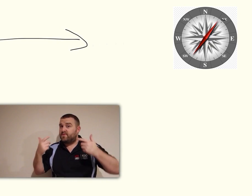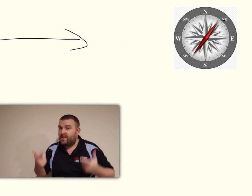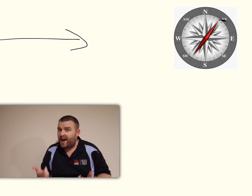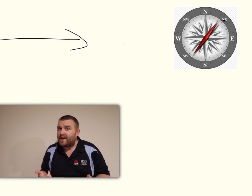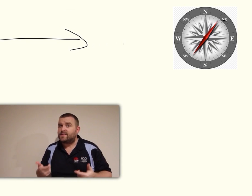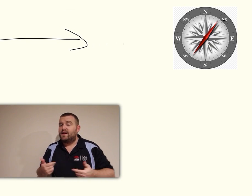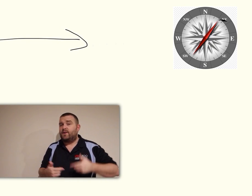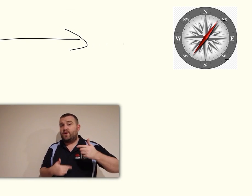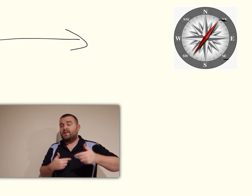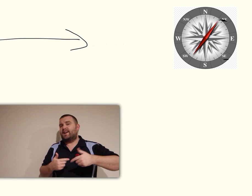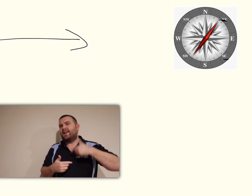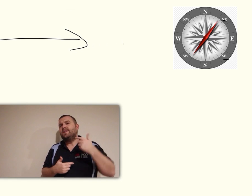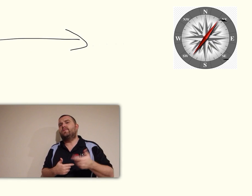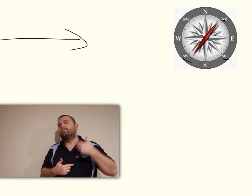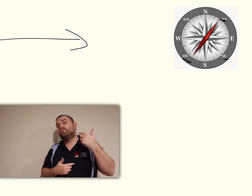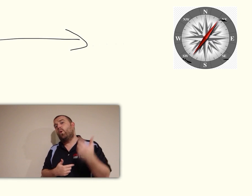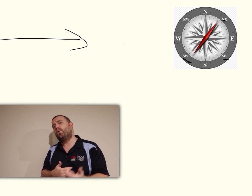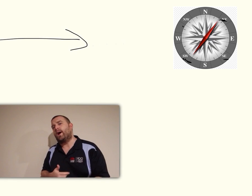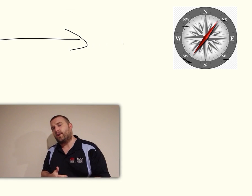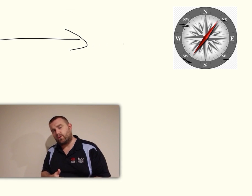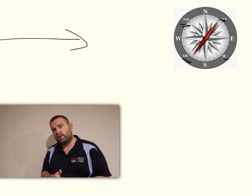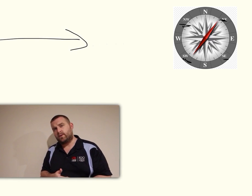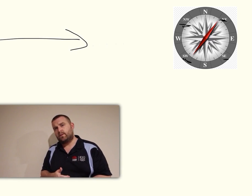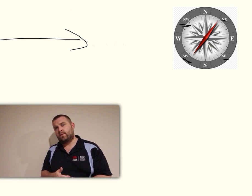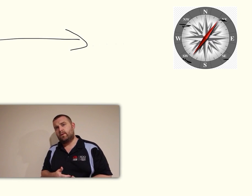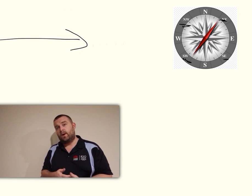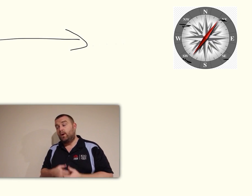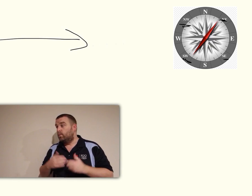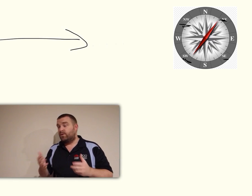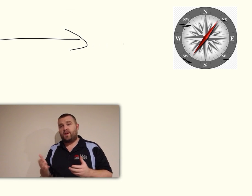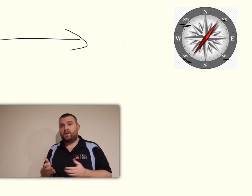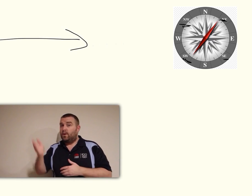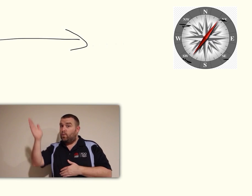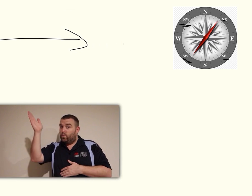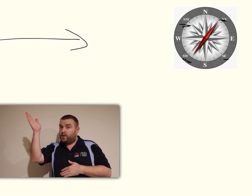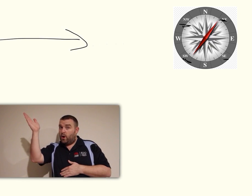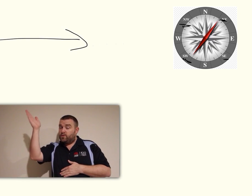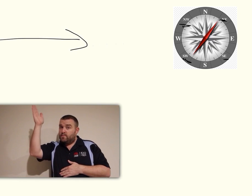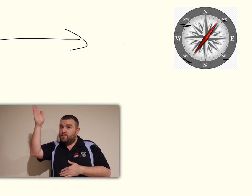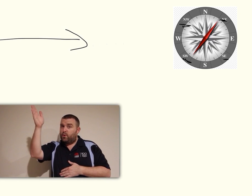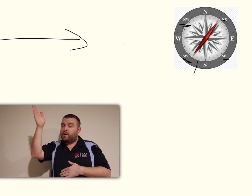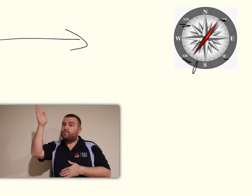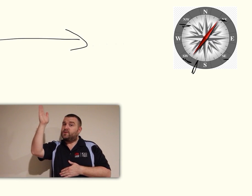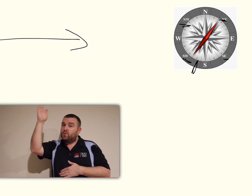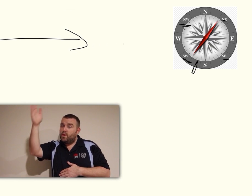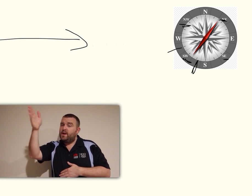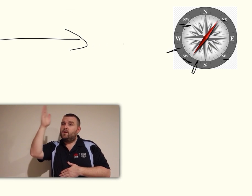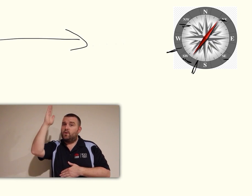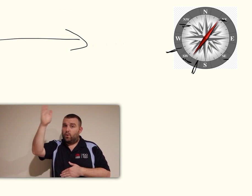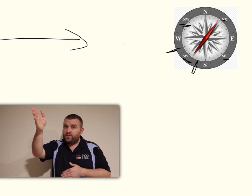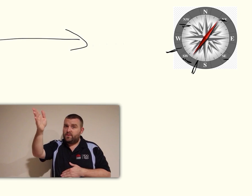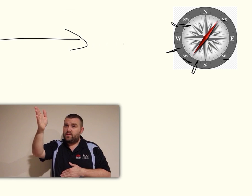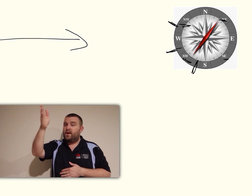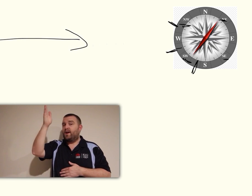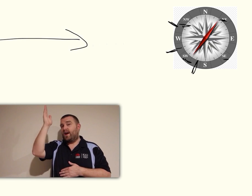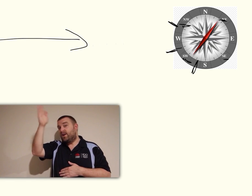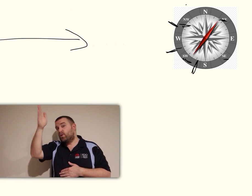of that if we need to get even more accurate, well then we go the midpoint between north and